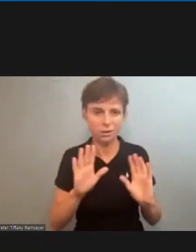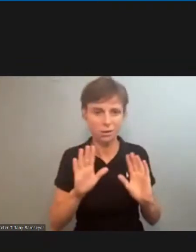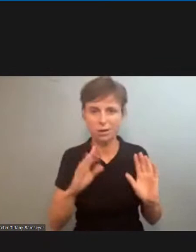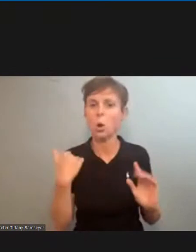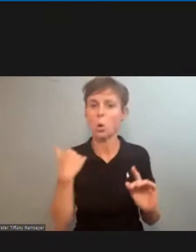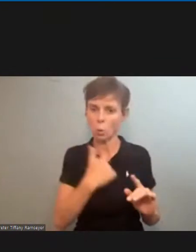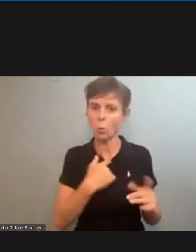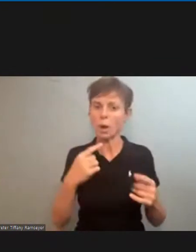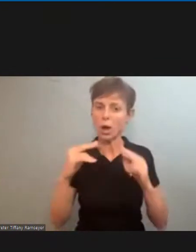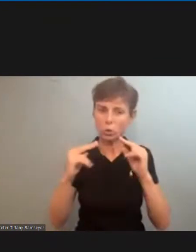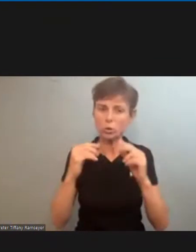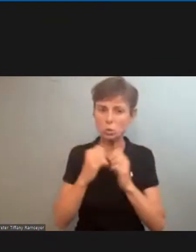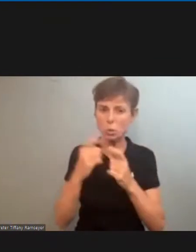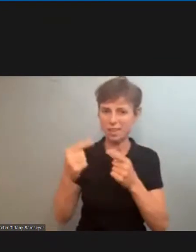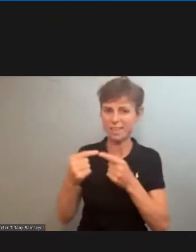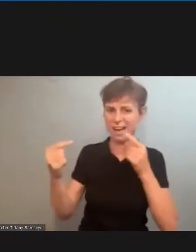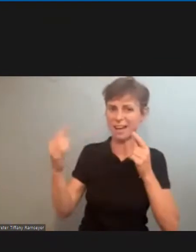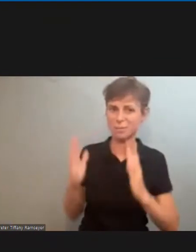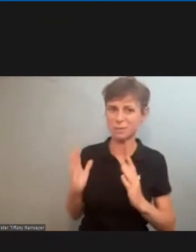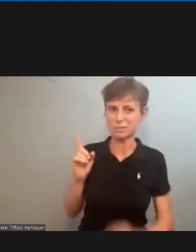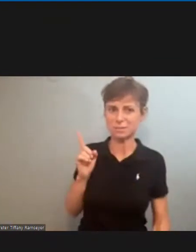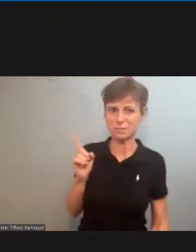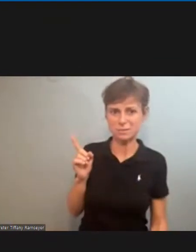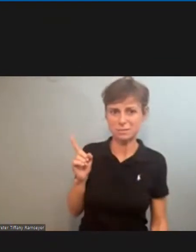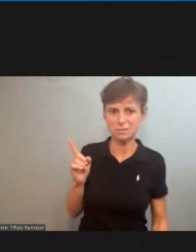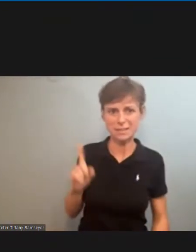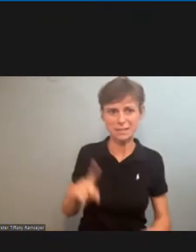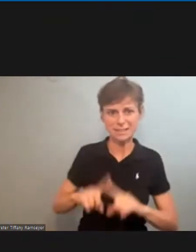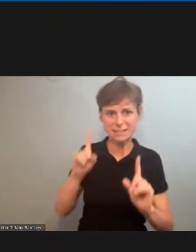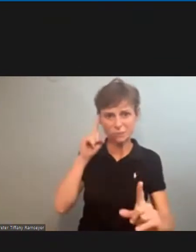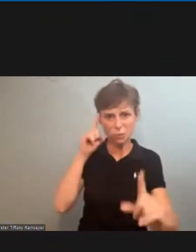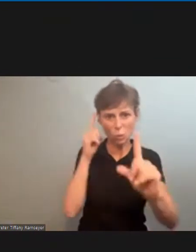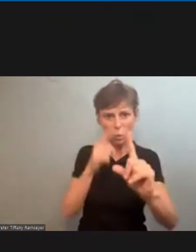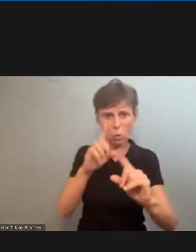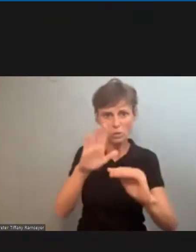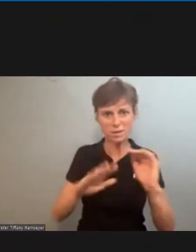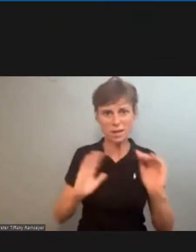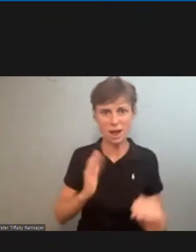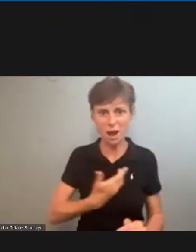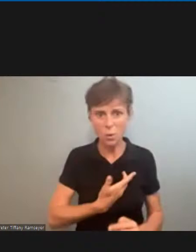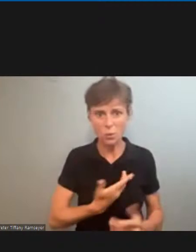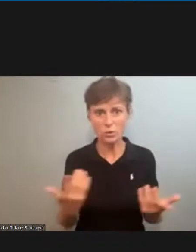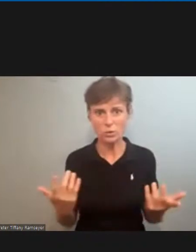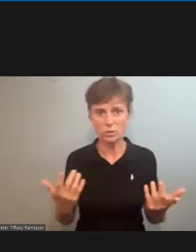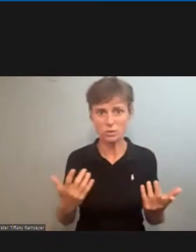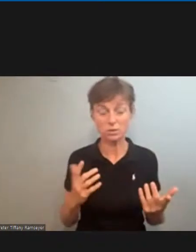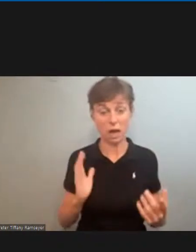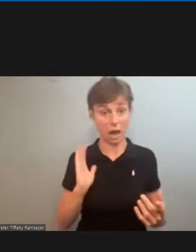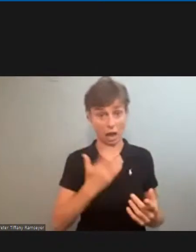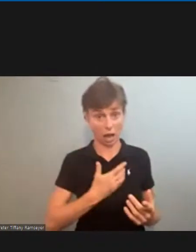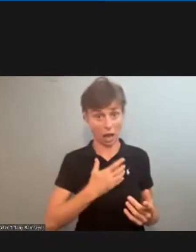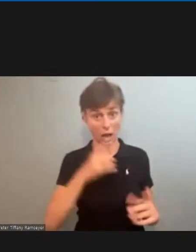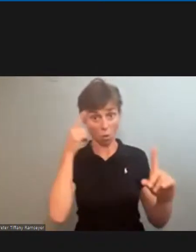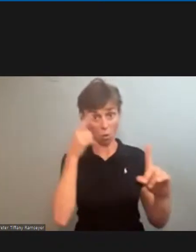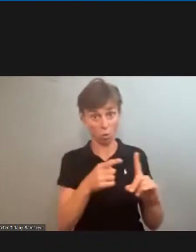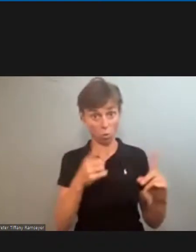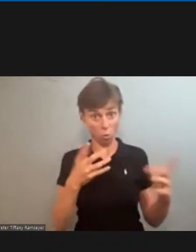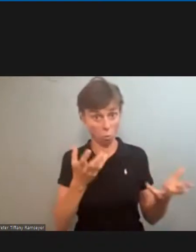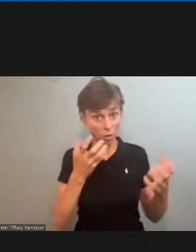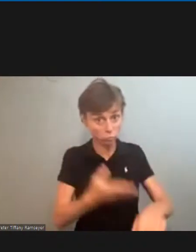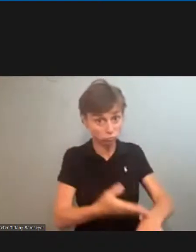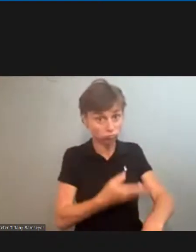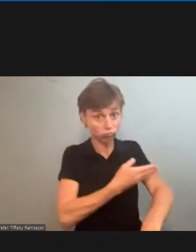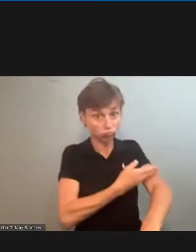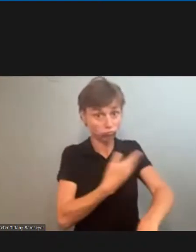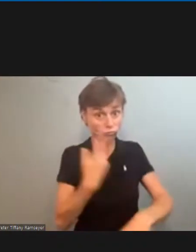an adversary that has very different goals than we do our goal is generally is to uplift postal workers and our families and